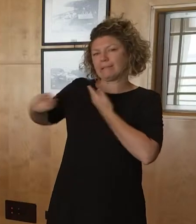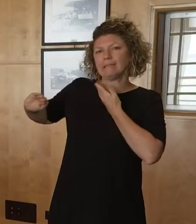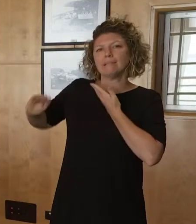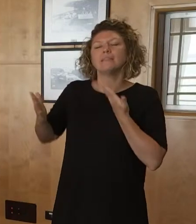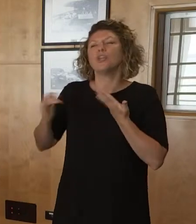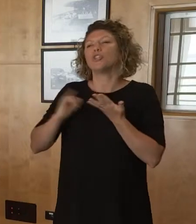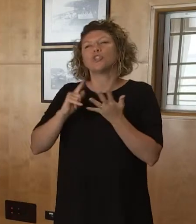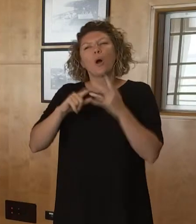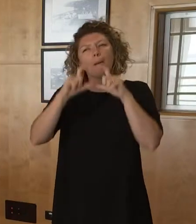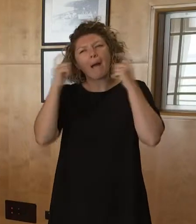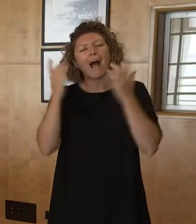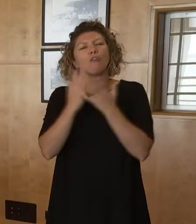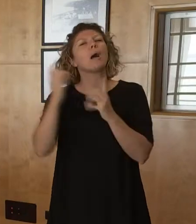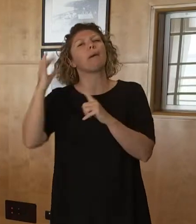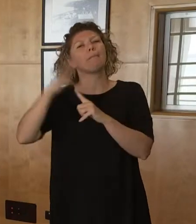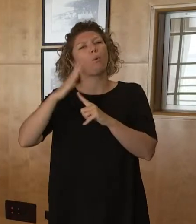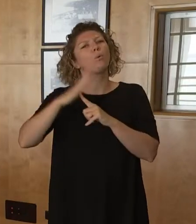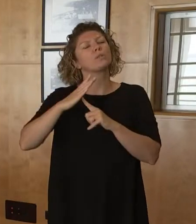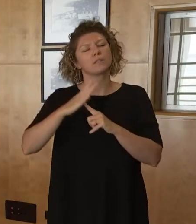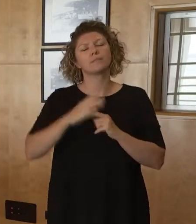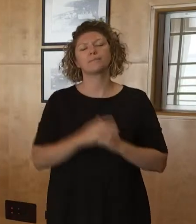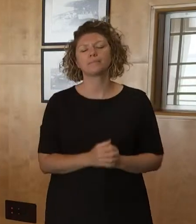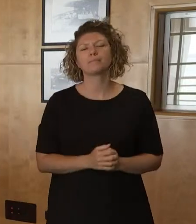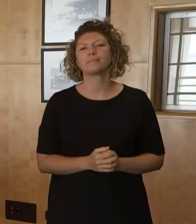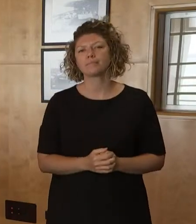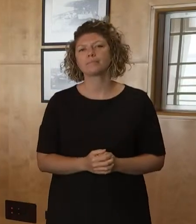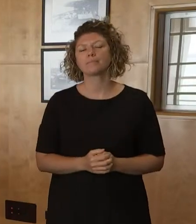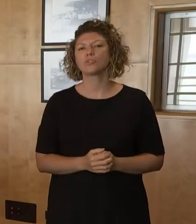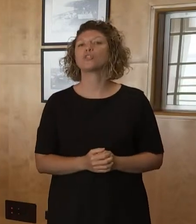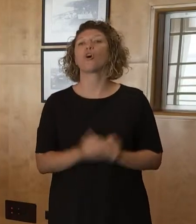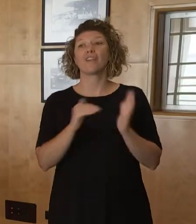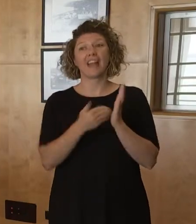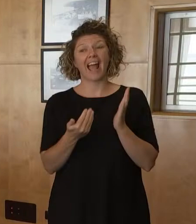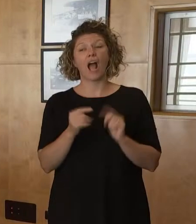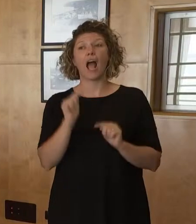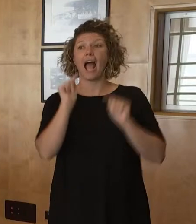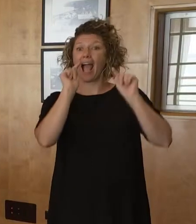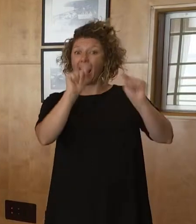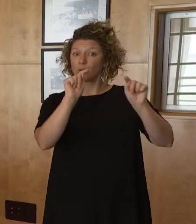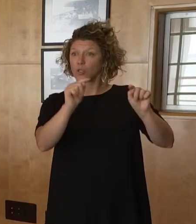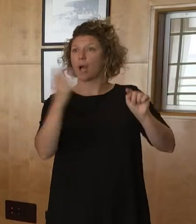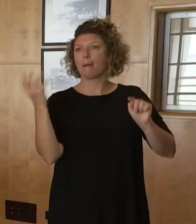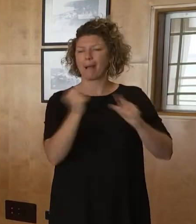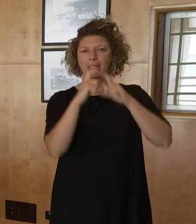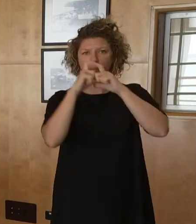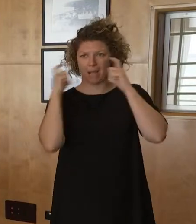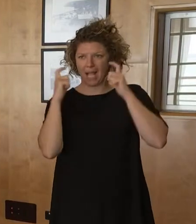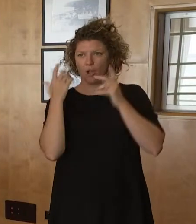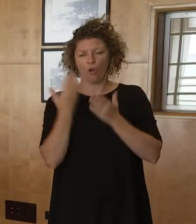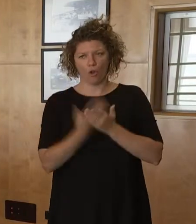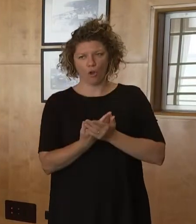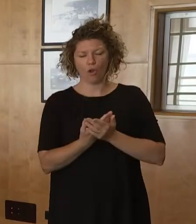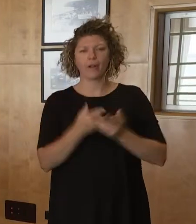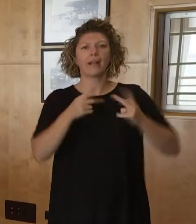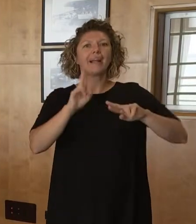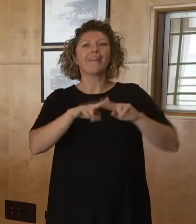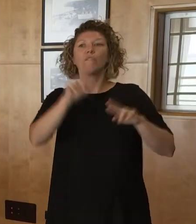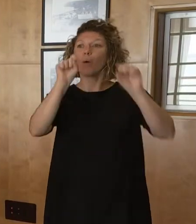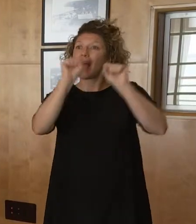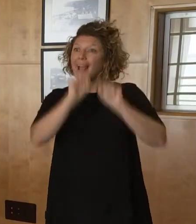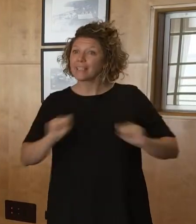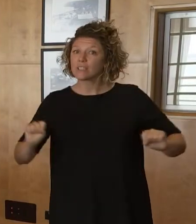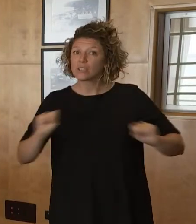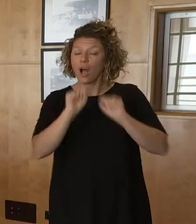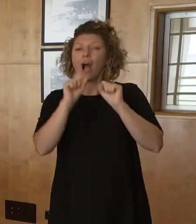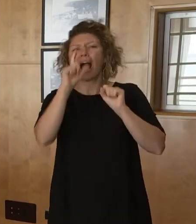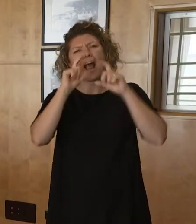the virus. And so people should wear a mask when they're outdoors and they can't physically distance. If you are exercising, it is okay